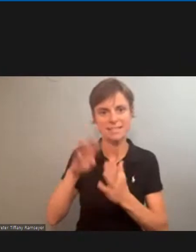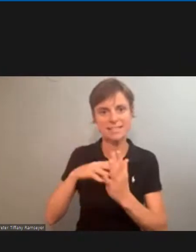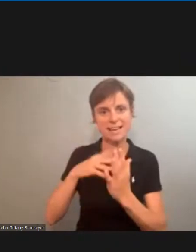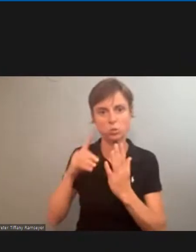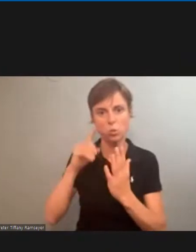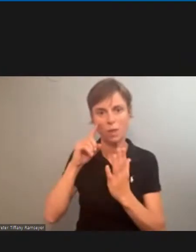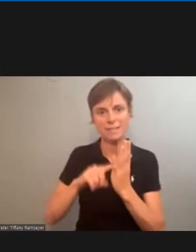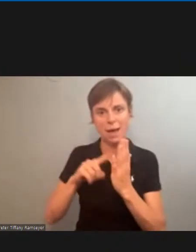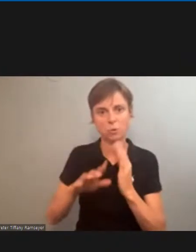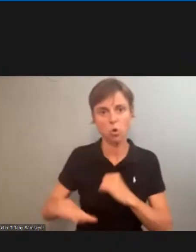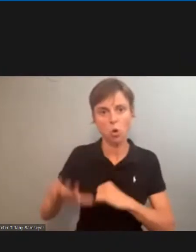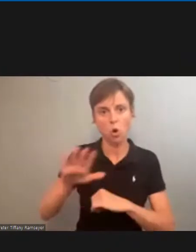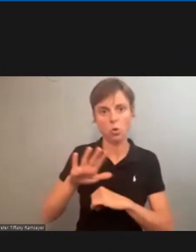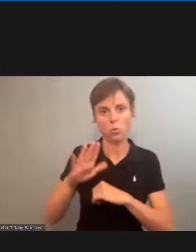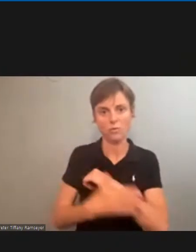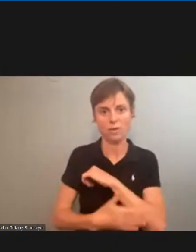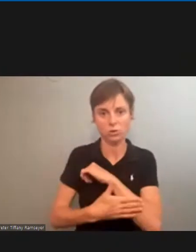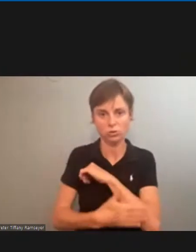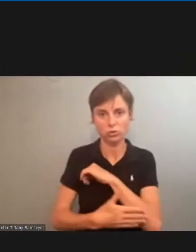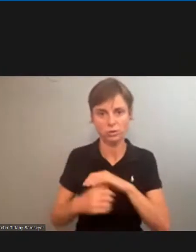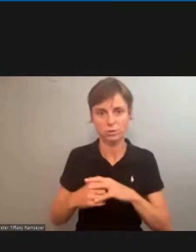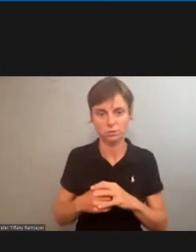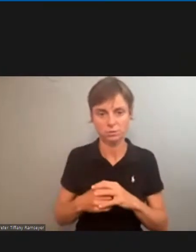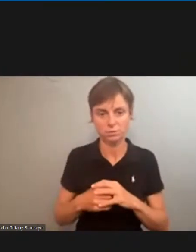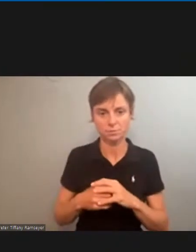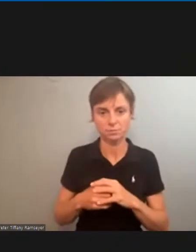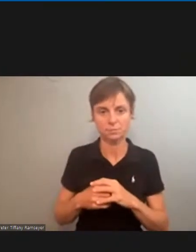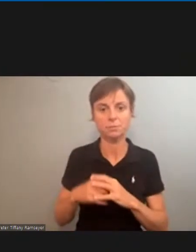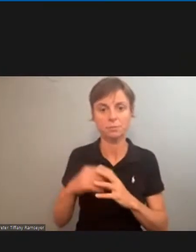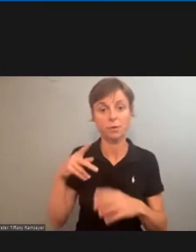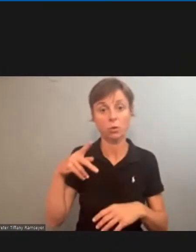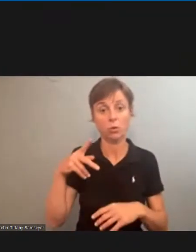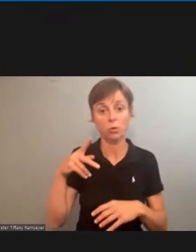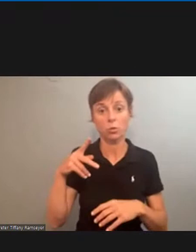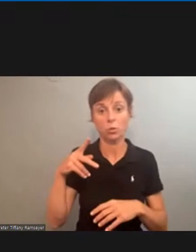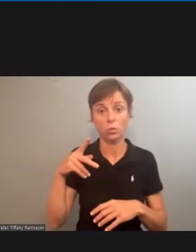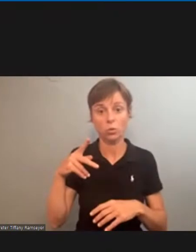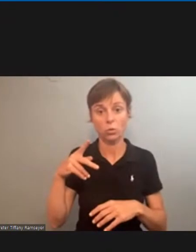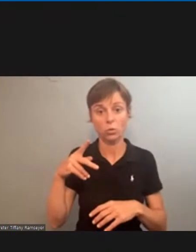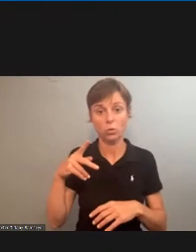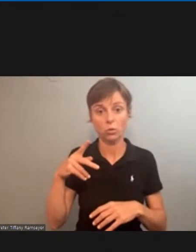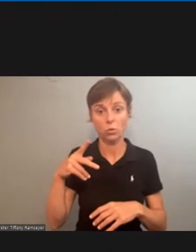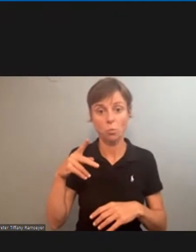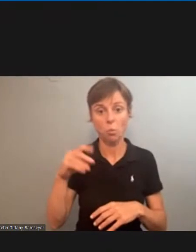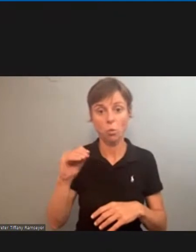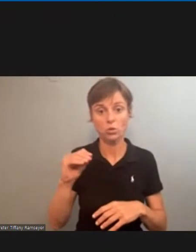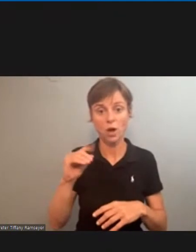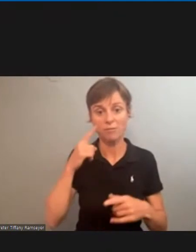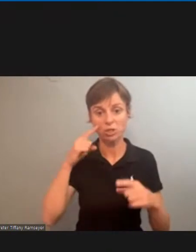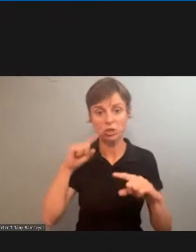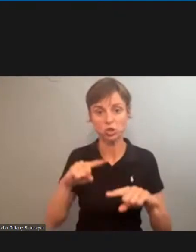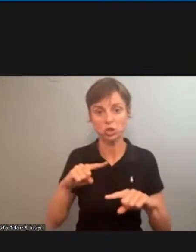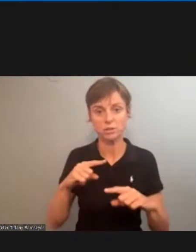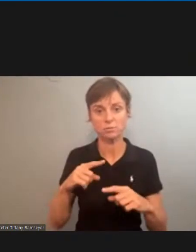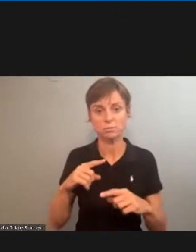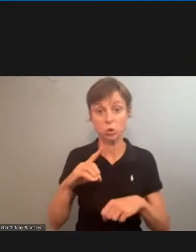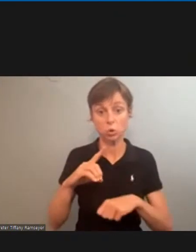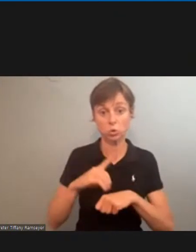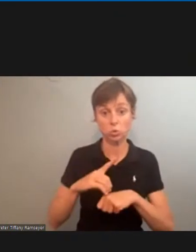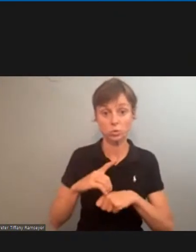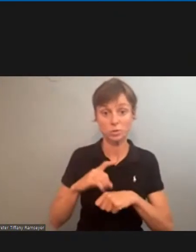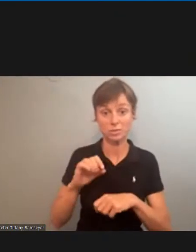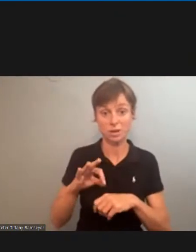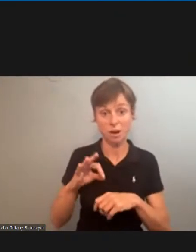nationwide. And the Postal Service has agreed is that the duties of the